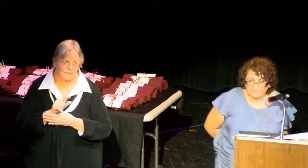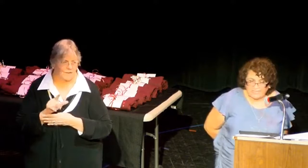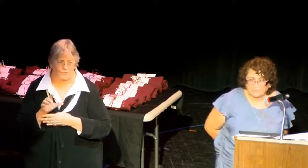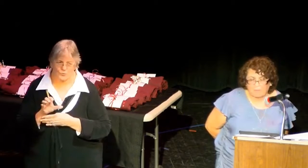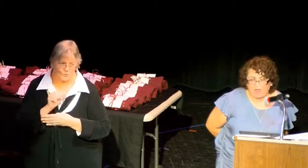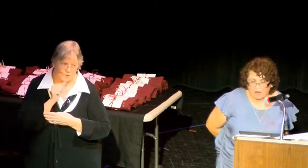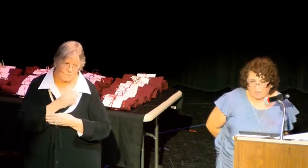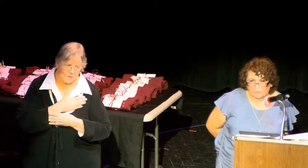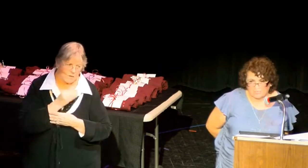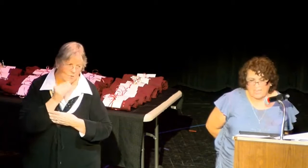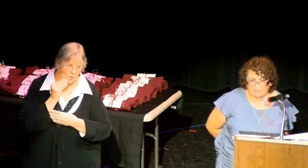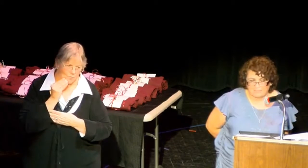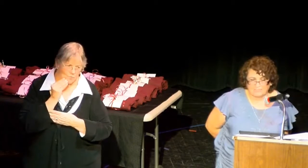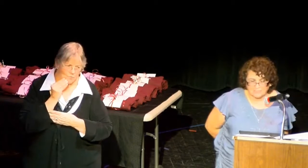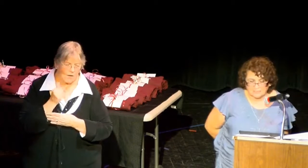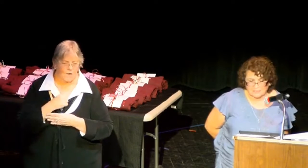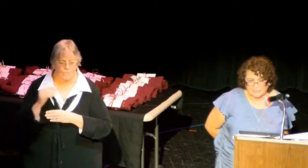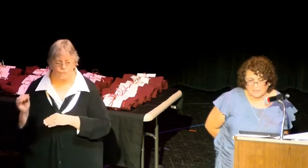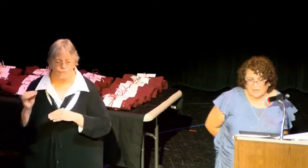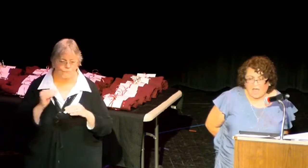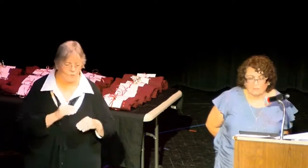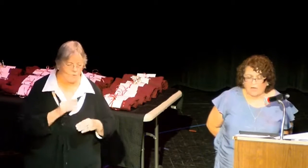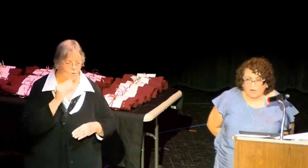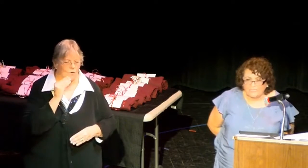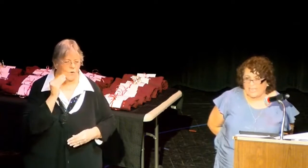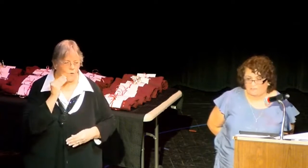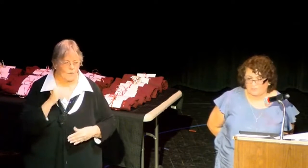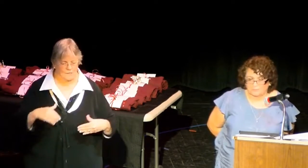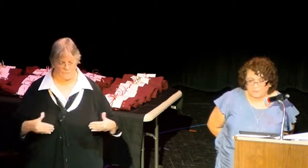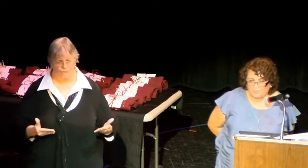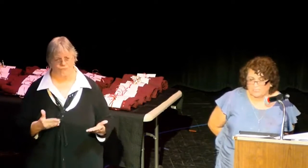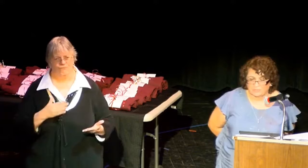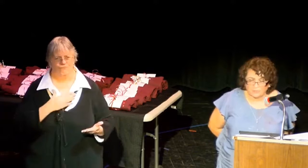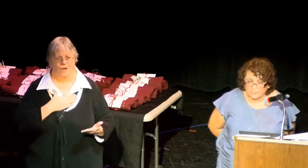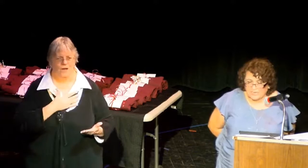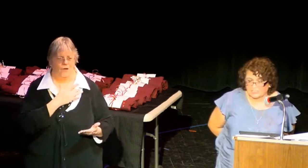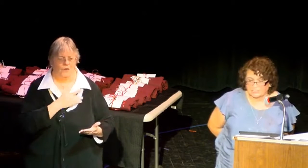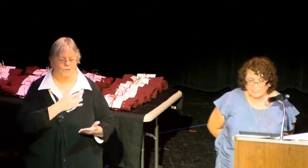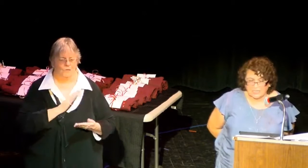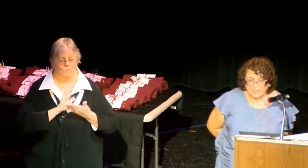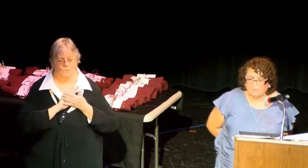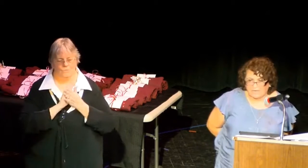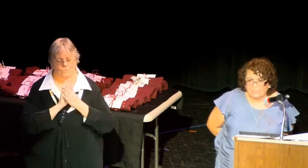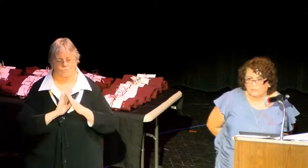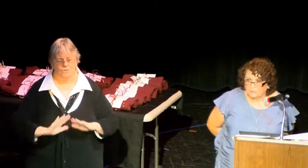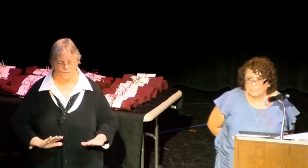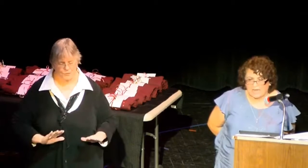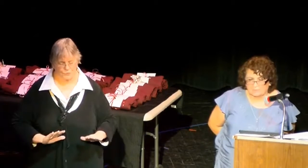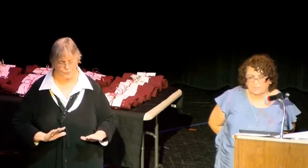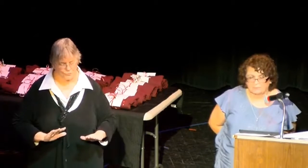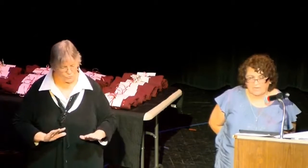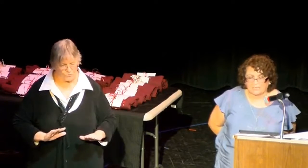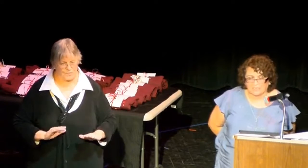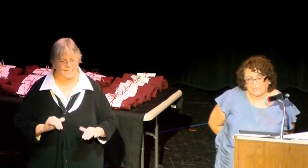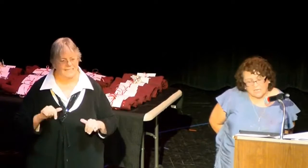to the place where my heart was at peace. I will always have those memories and those connections, but I knew it was